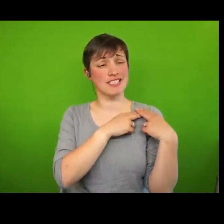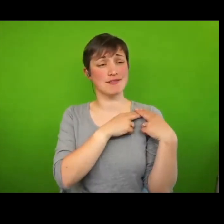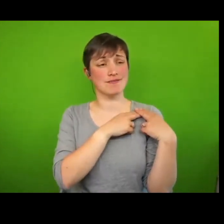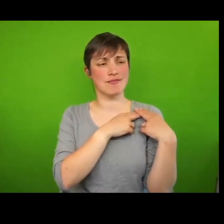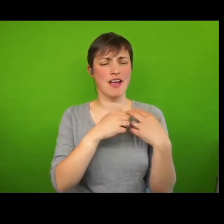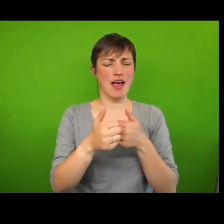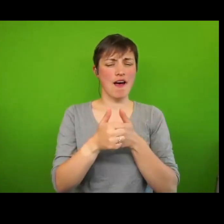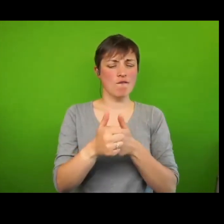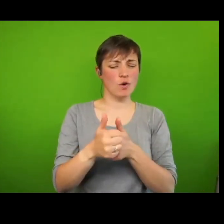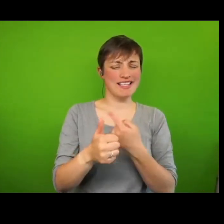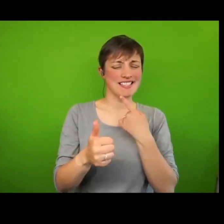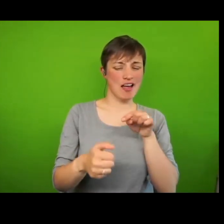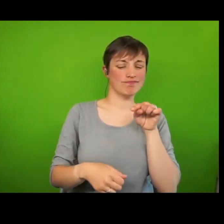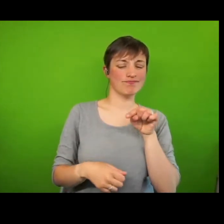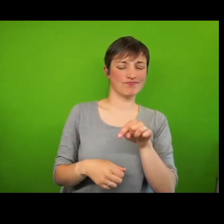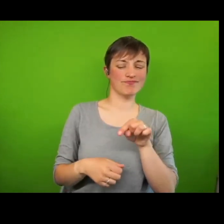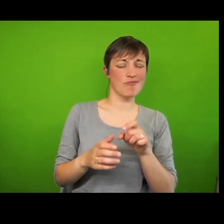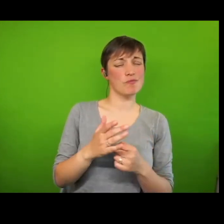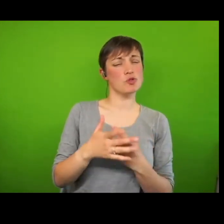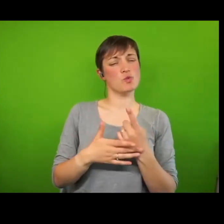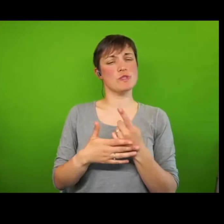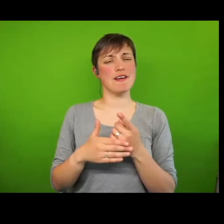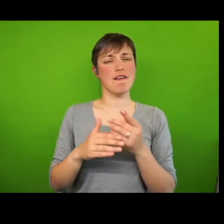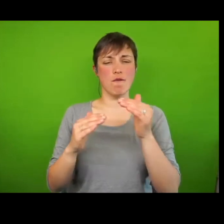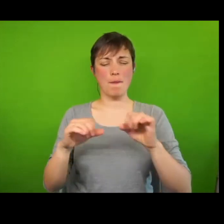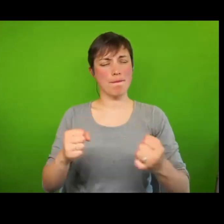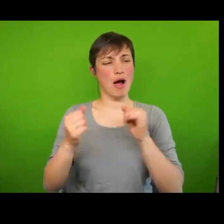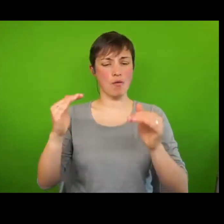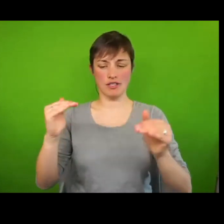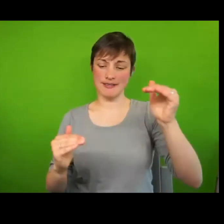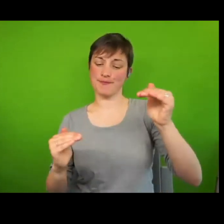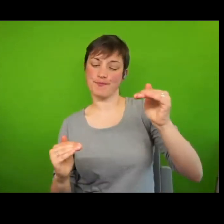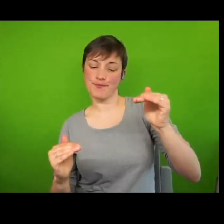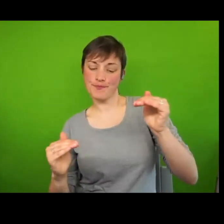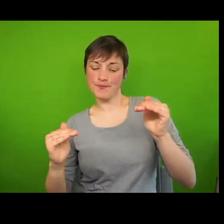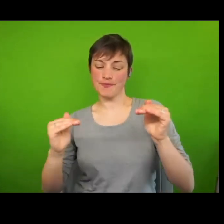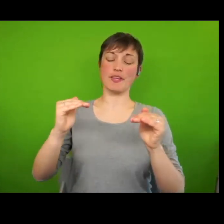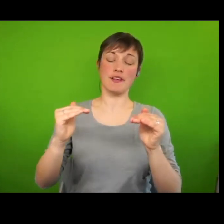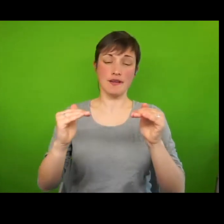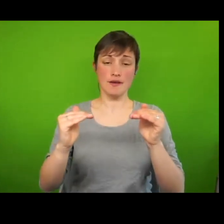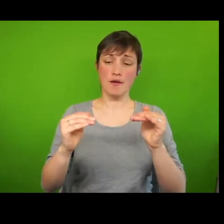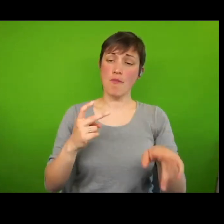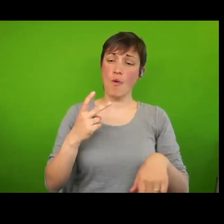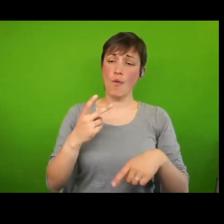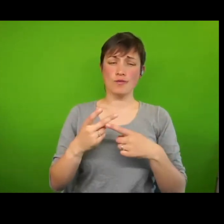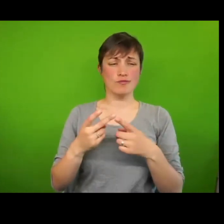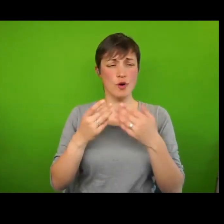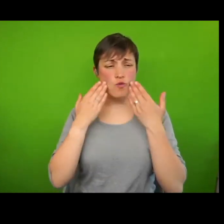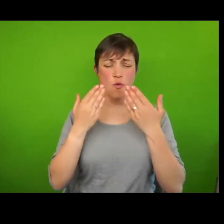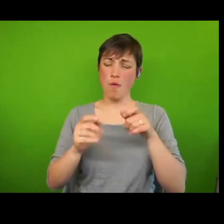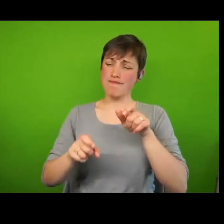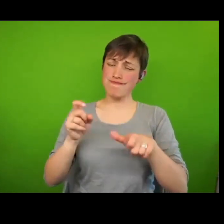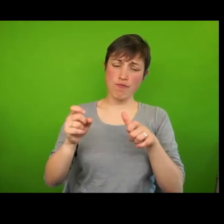for human rights to challenge unequal power relationships and recast the relationship between people experiencing poverty